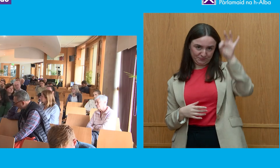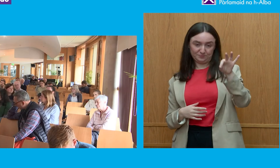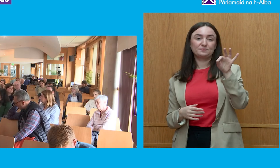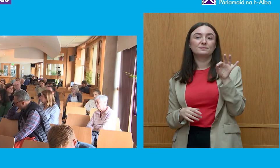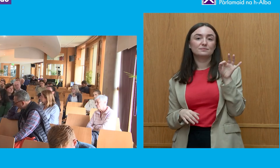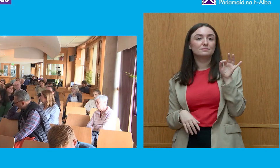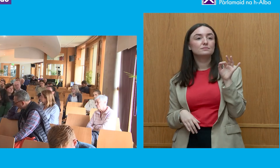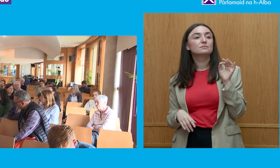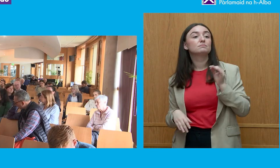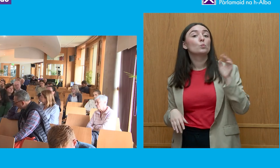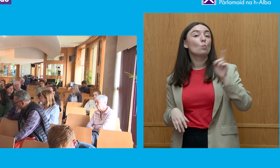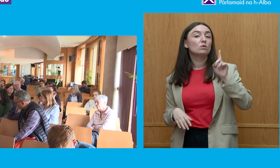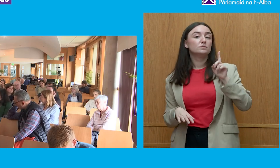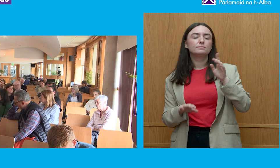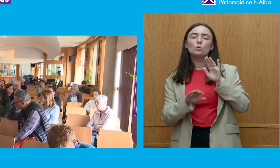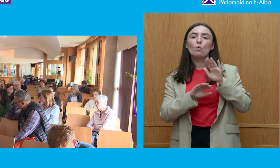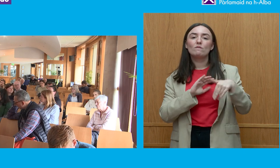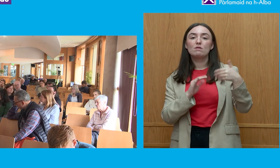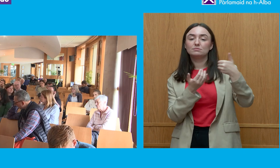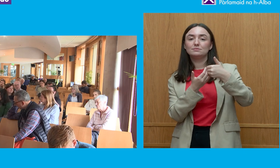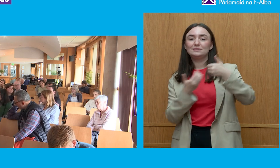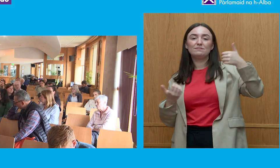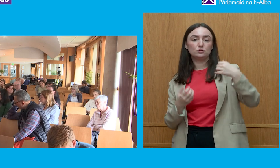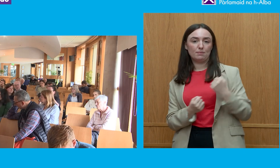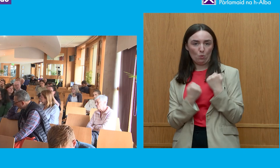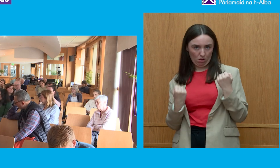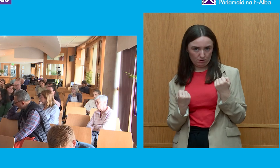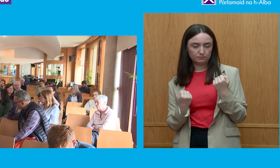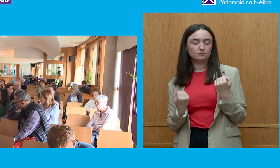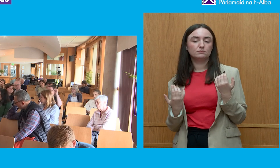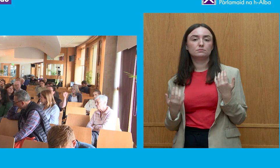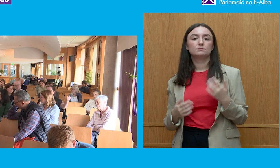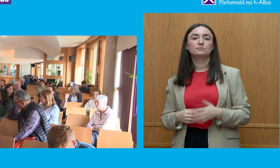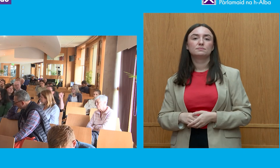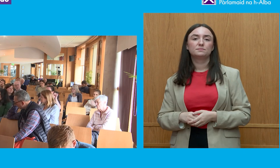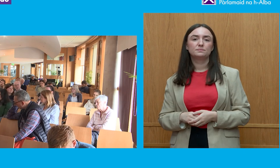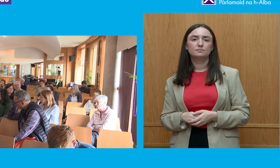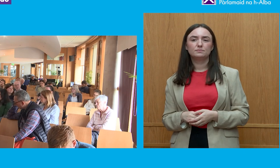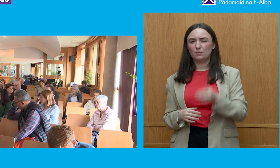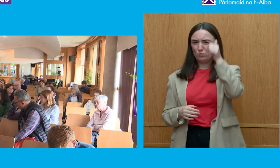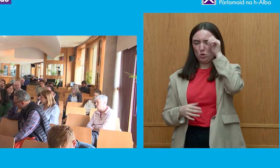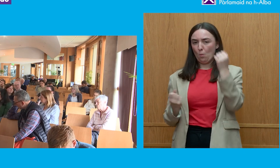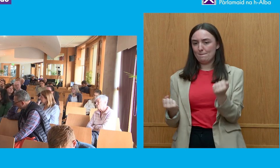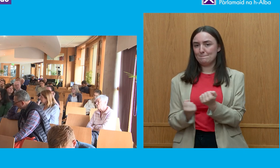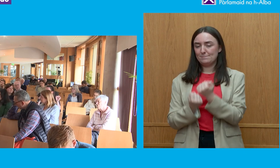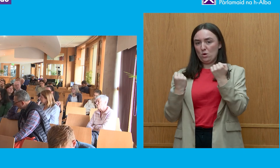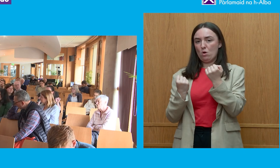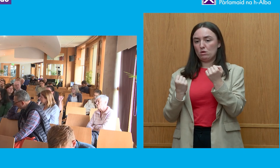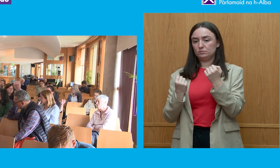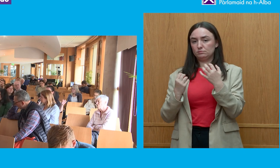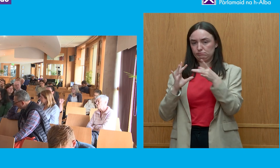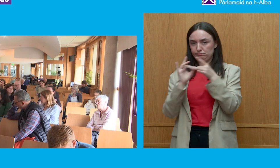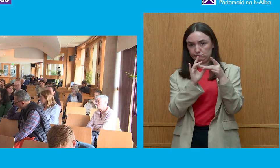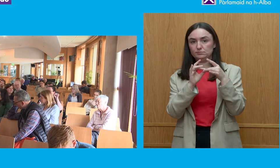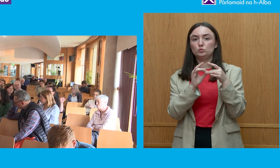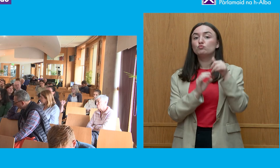thinking about devolution of power and obviously it's power that links to corruption and why we need